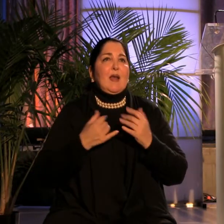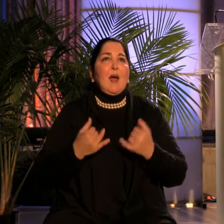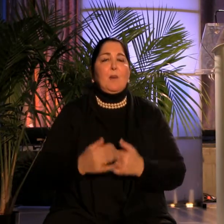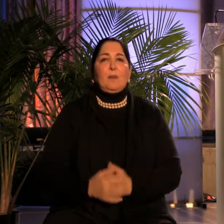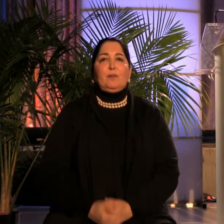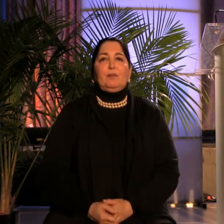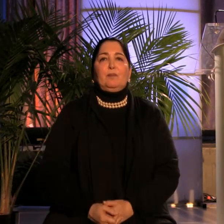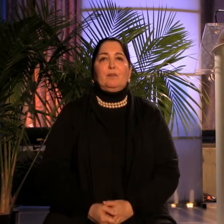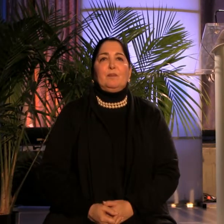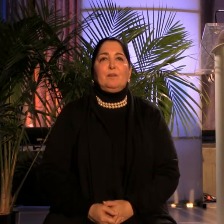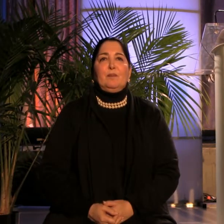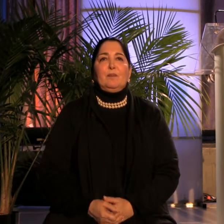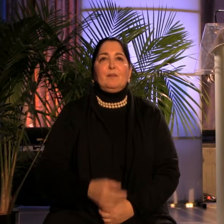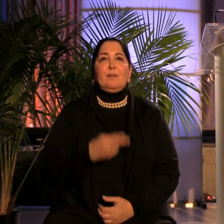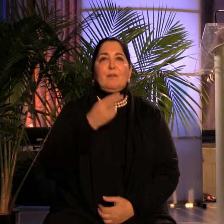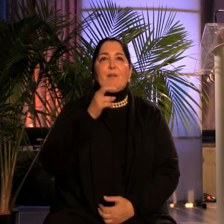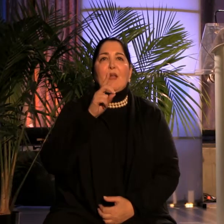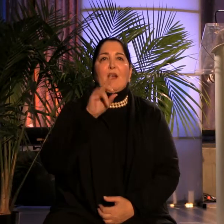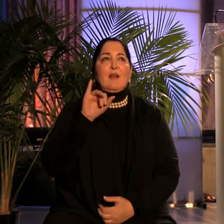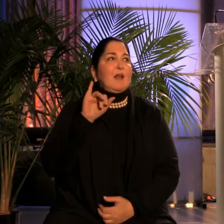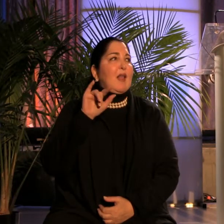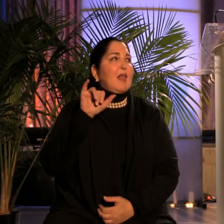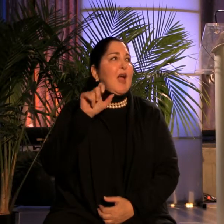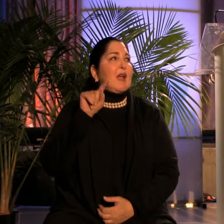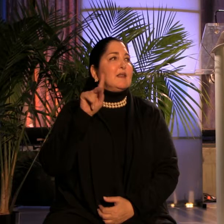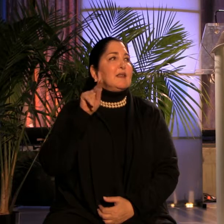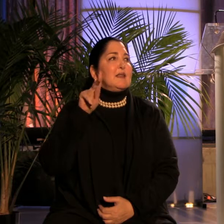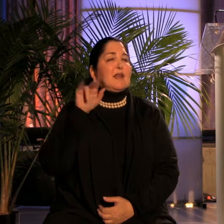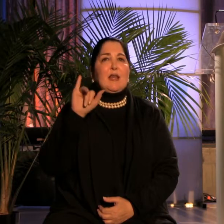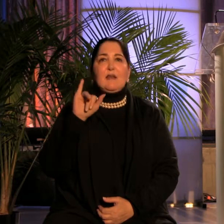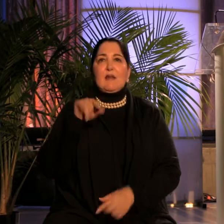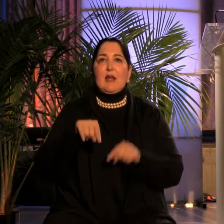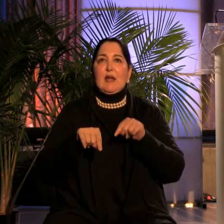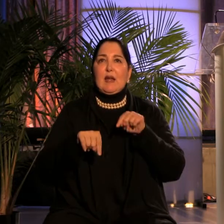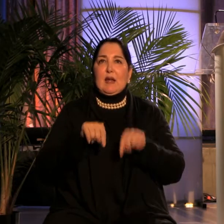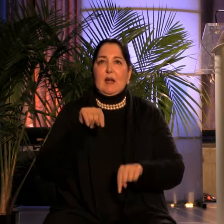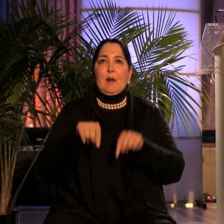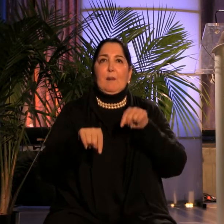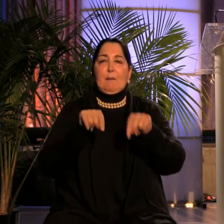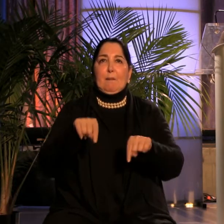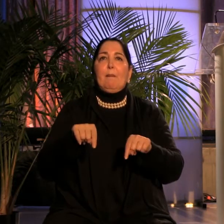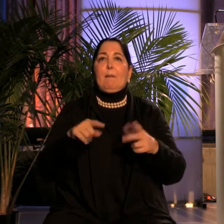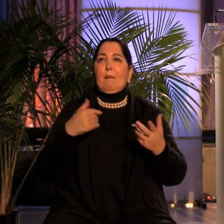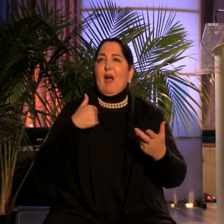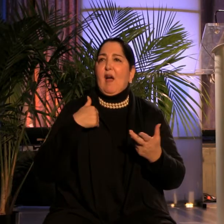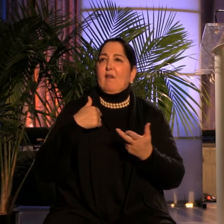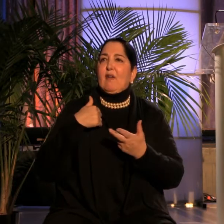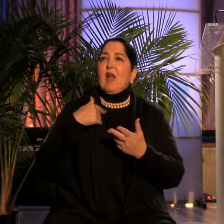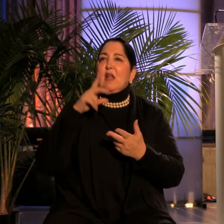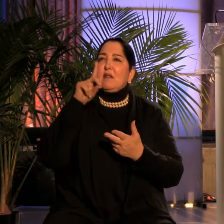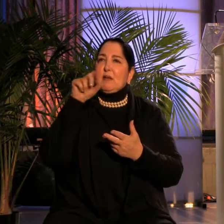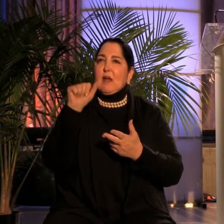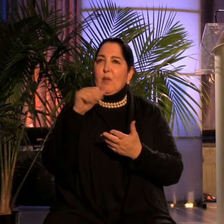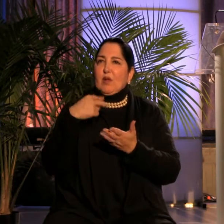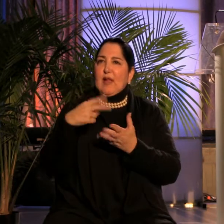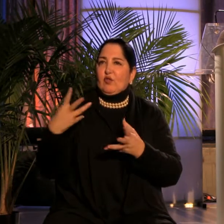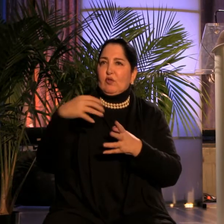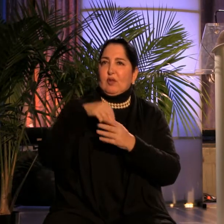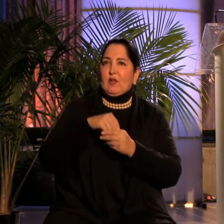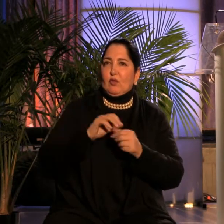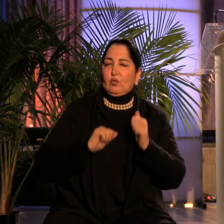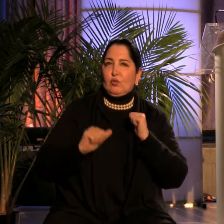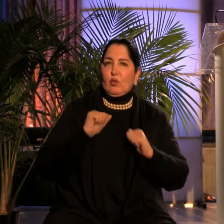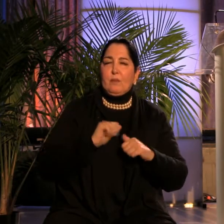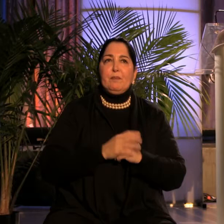Heidi Latsky's GIMP, which includes dancers who are disabled, is one of those ideas that